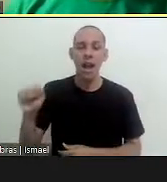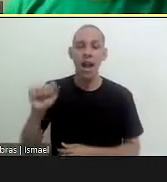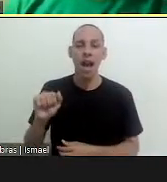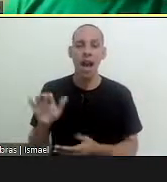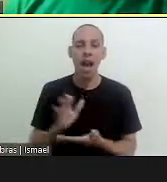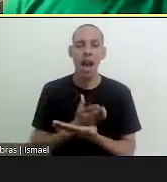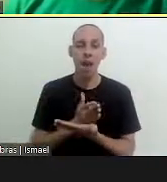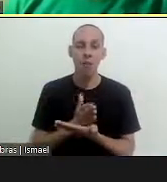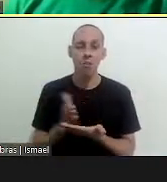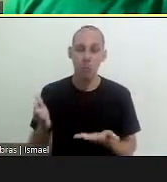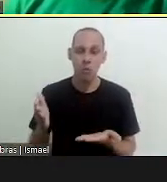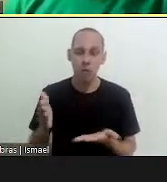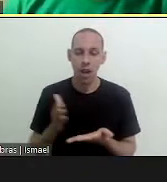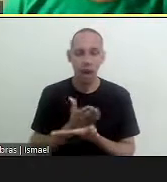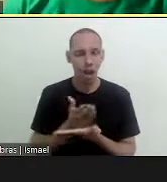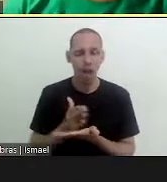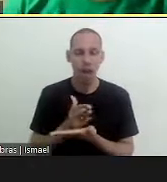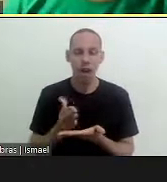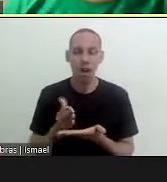associations